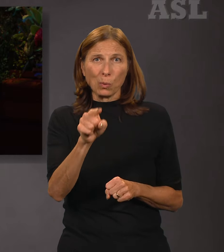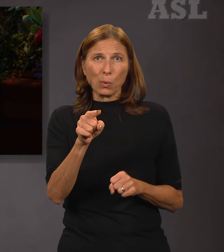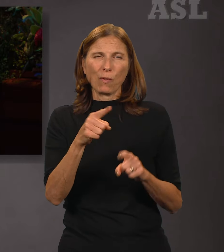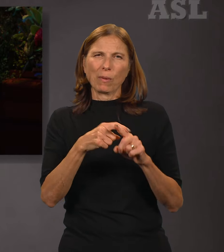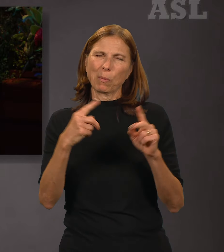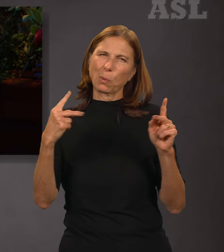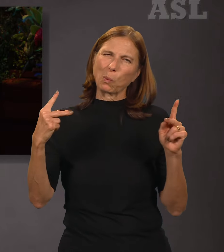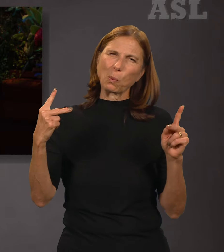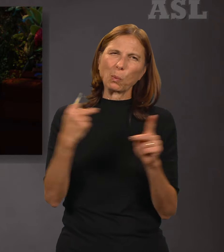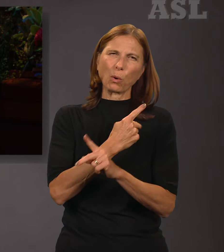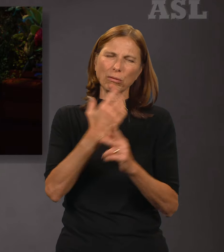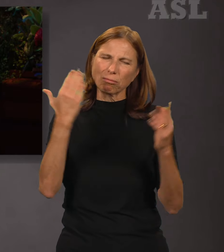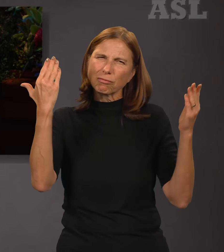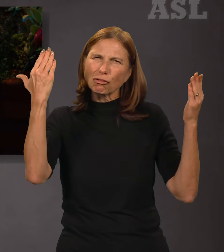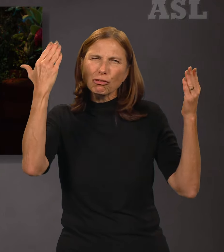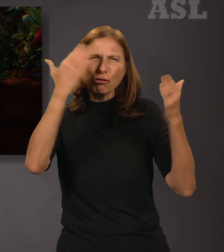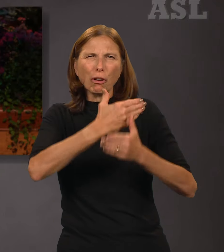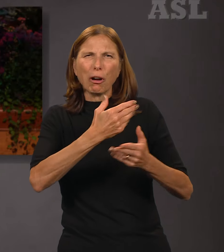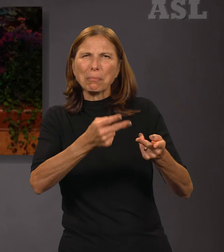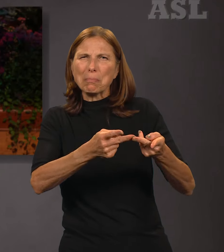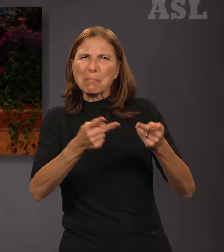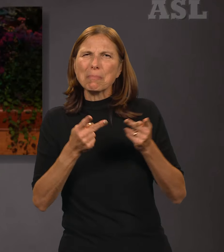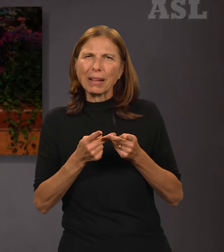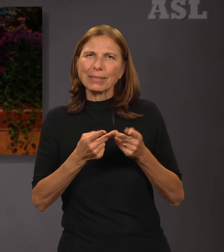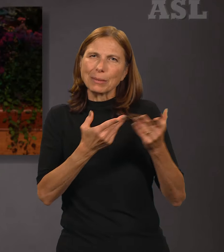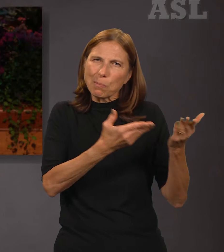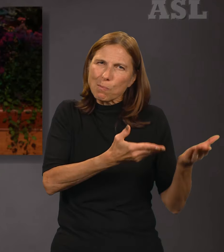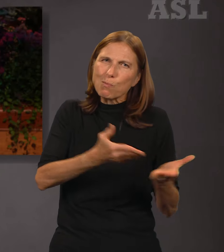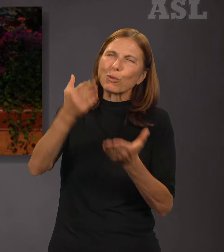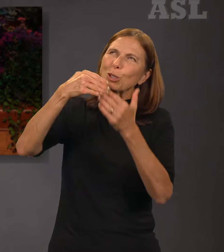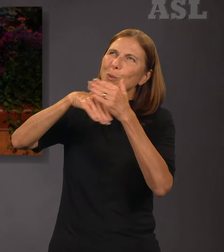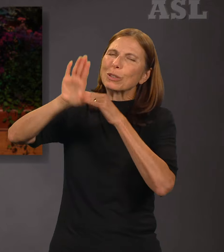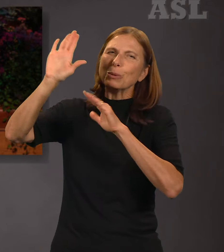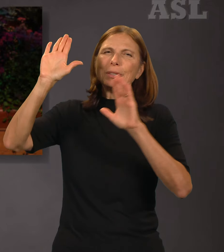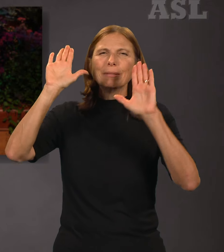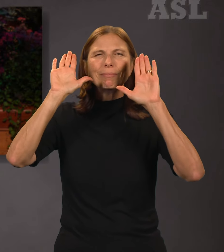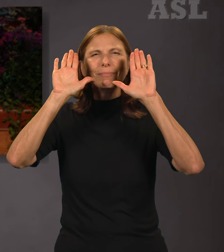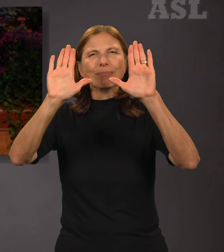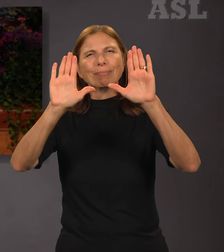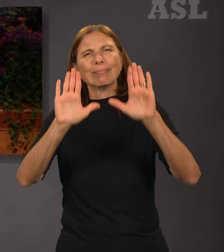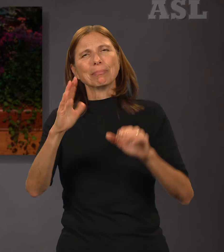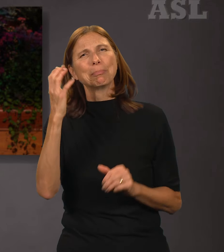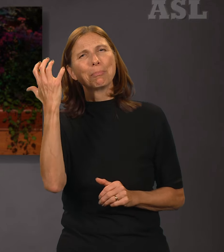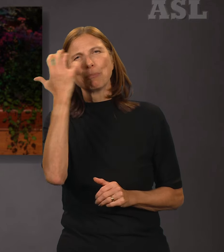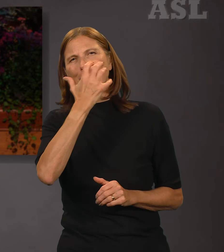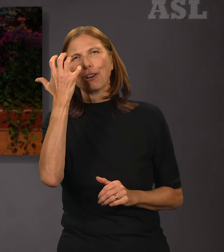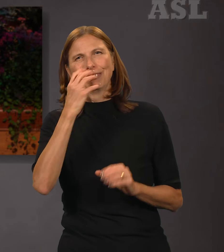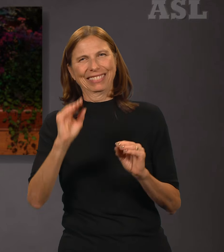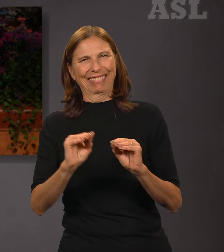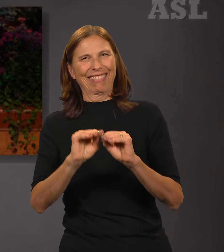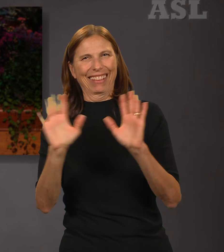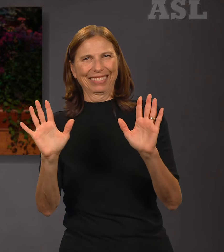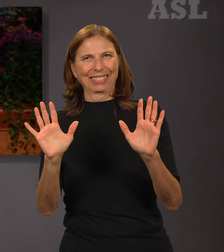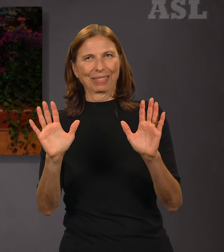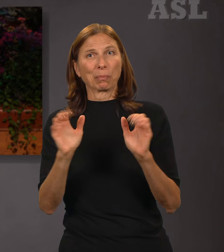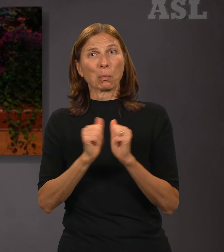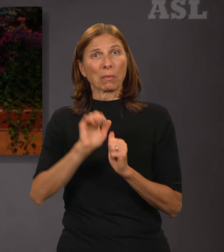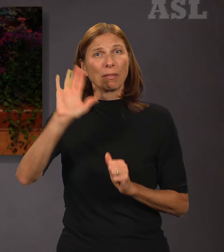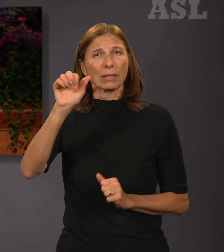into His marvelous light. Through His sufferings, He has made a way for each of us to overcome our personal weaknesses